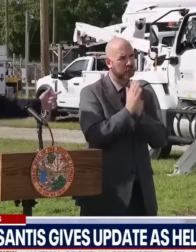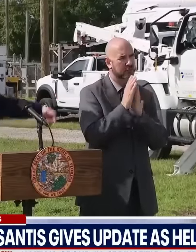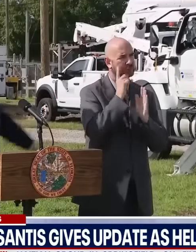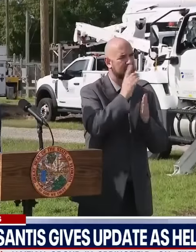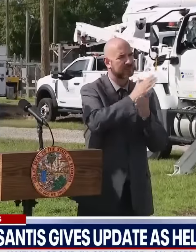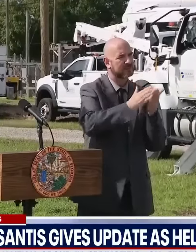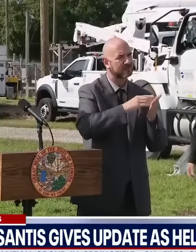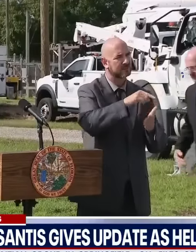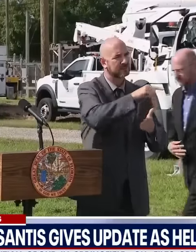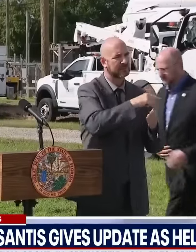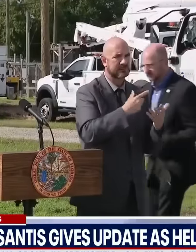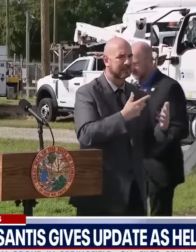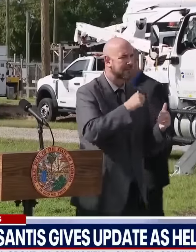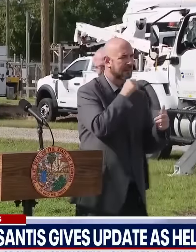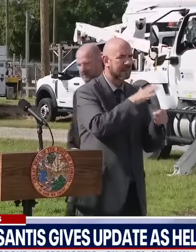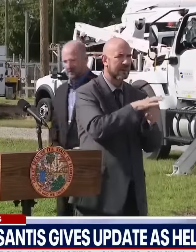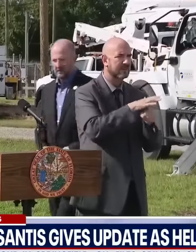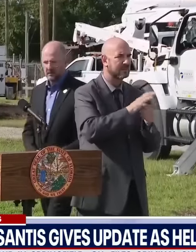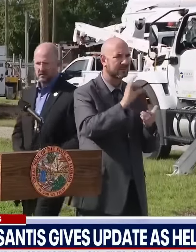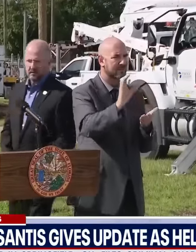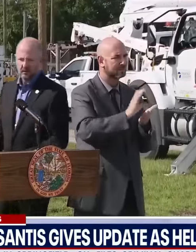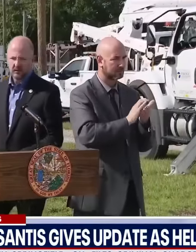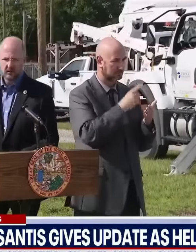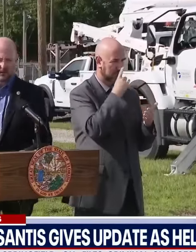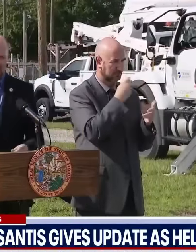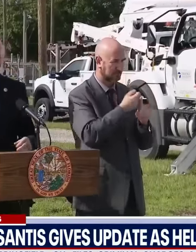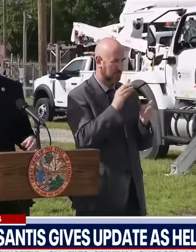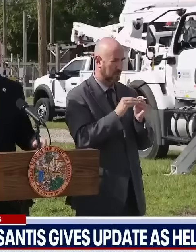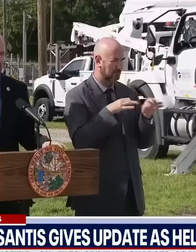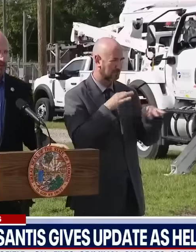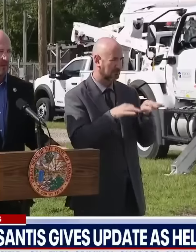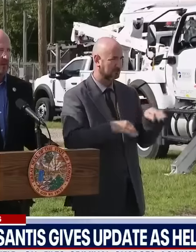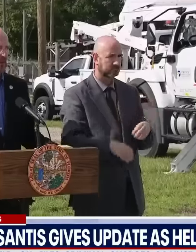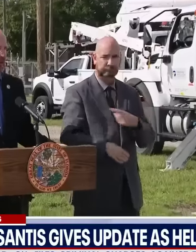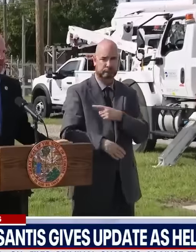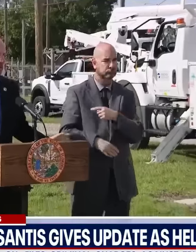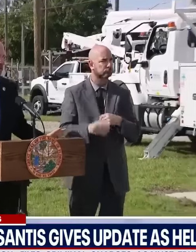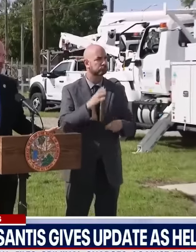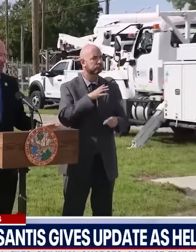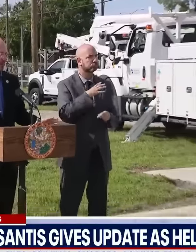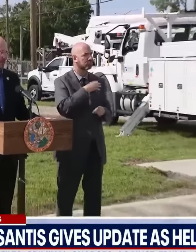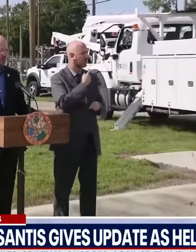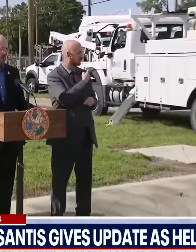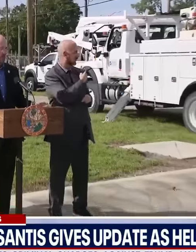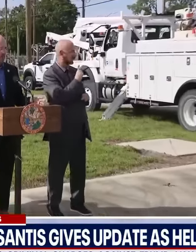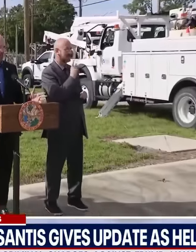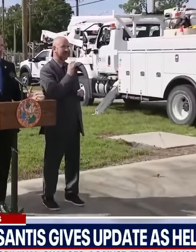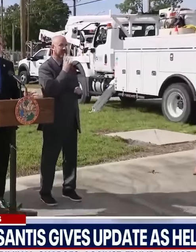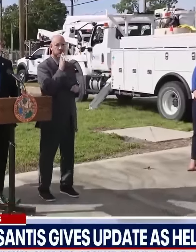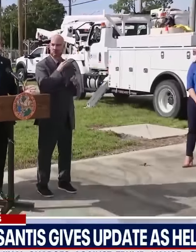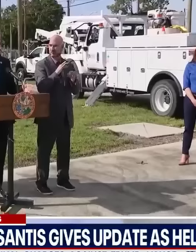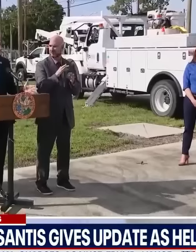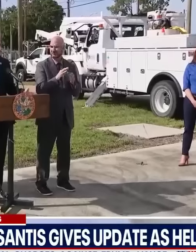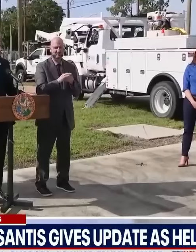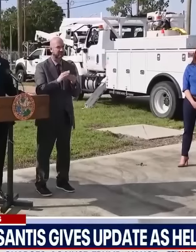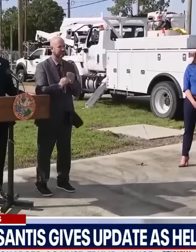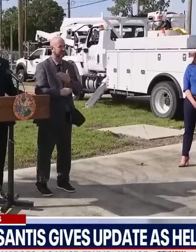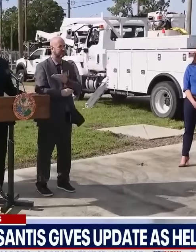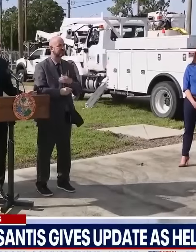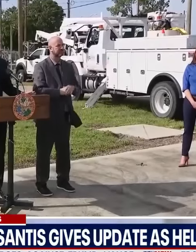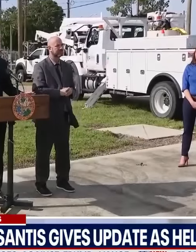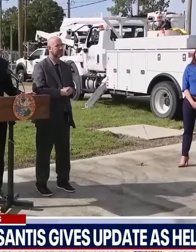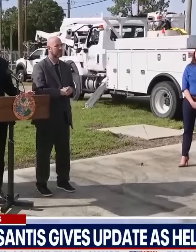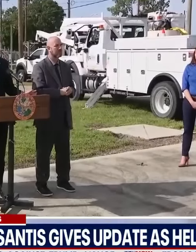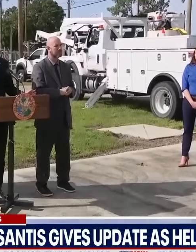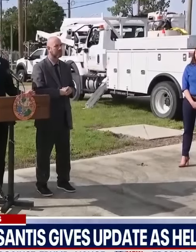Kevin, you want to address kind of our way to step forward with that? Yeah, so the question was in reference to the FEMA request. What is it we're still looking for?